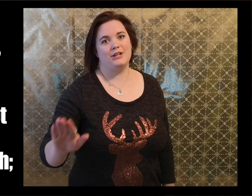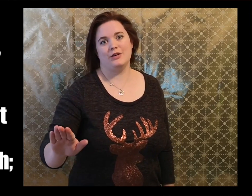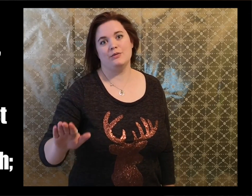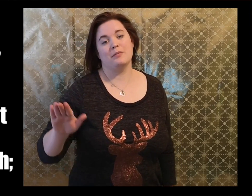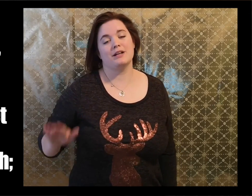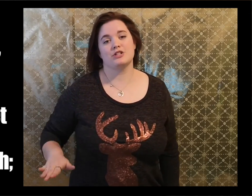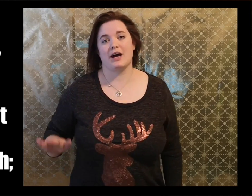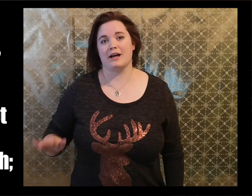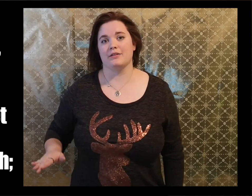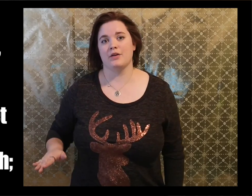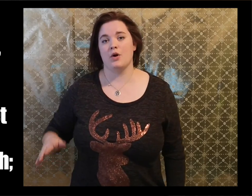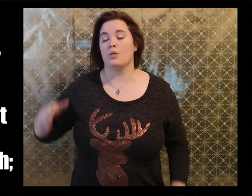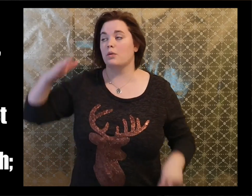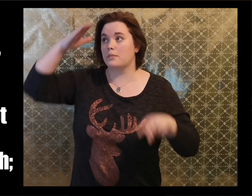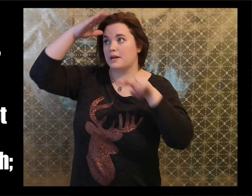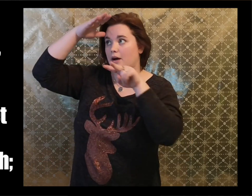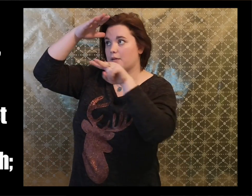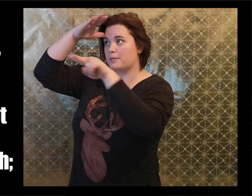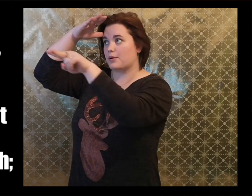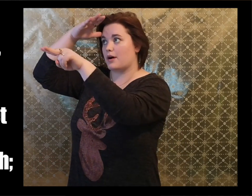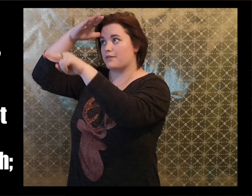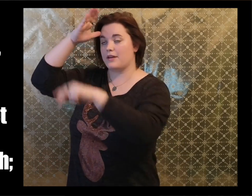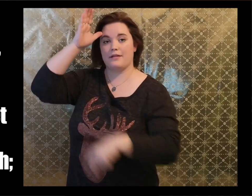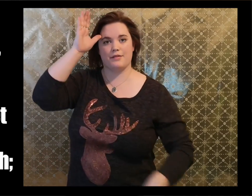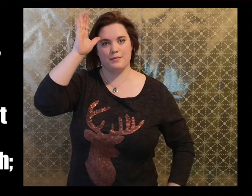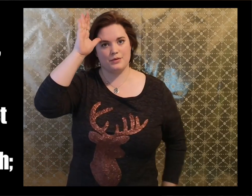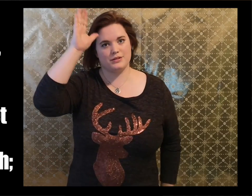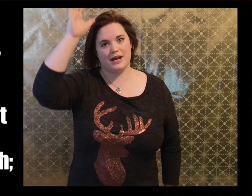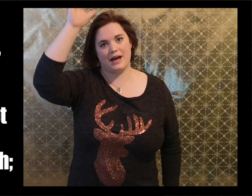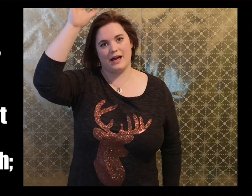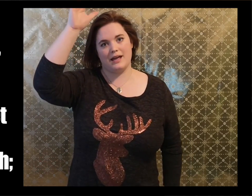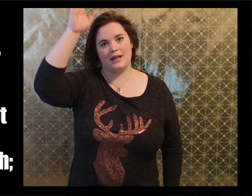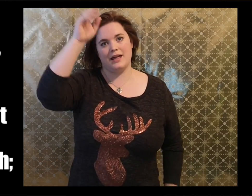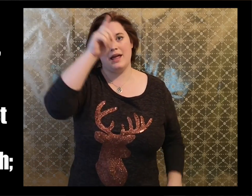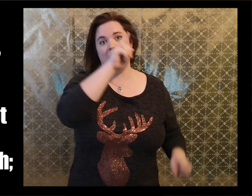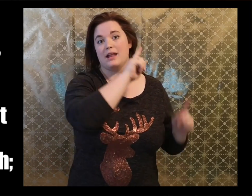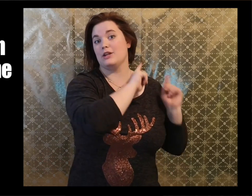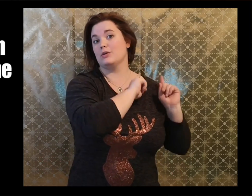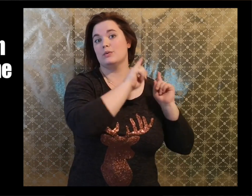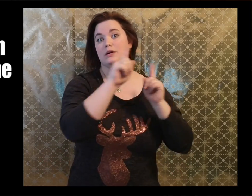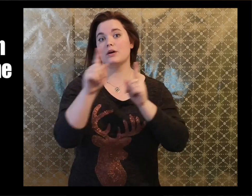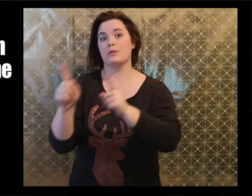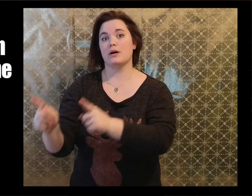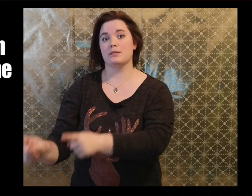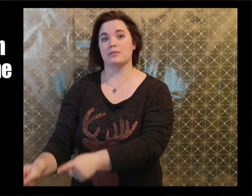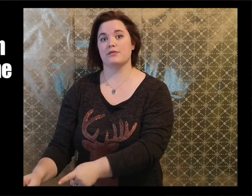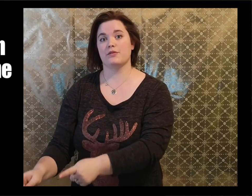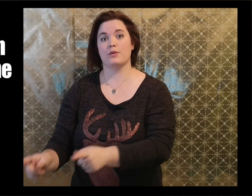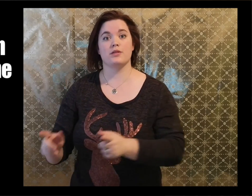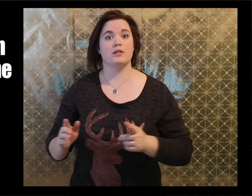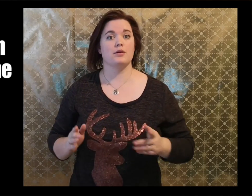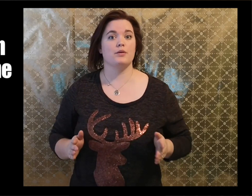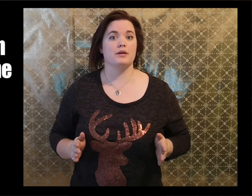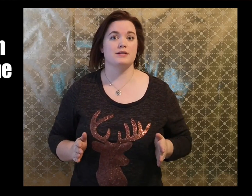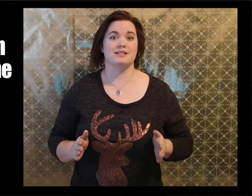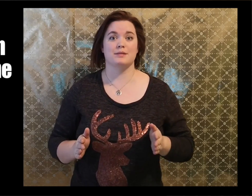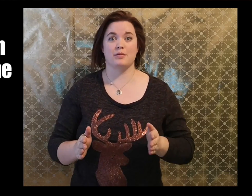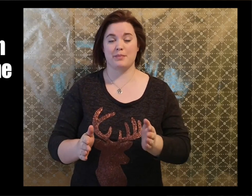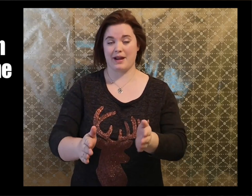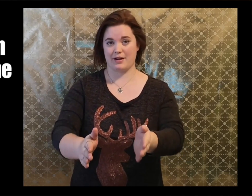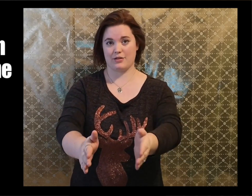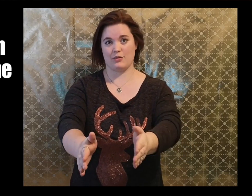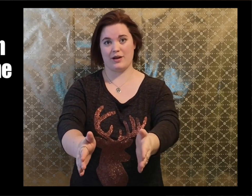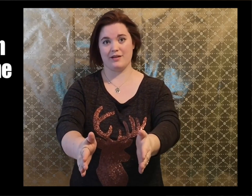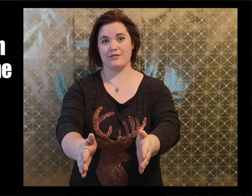And you, my child, will be called the prophet of the Most High, for you will go on before the Lord